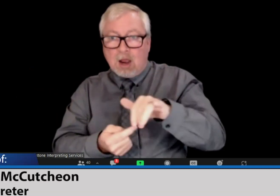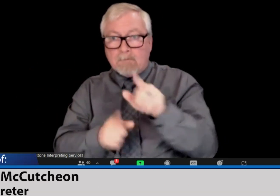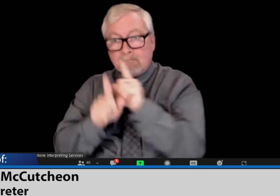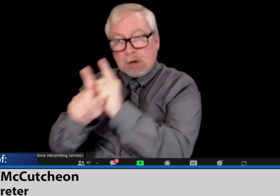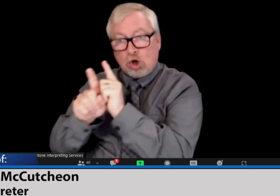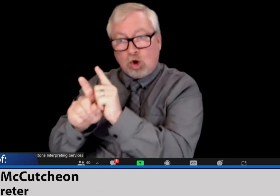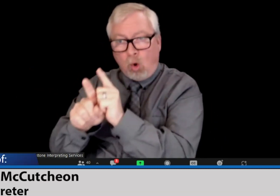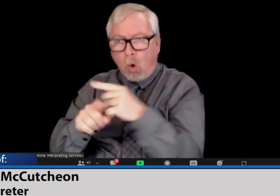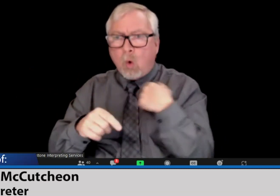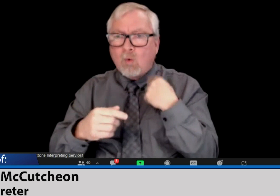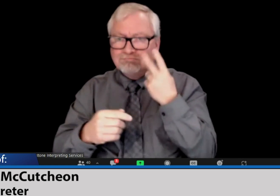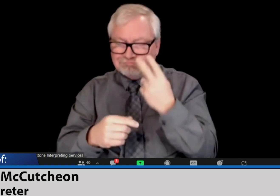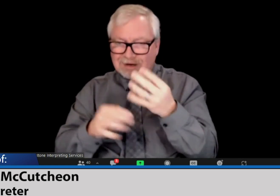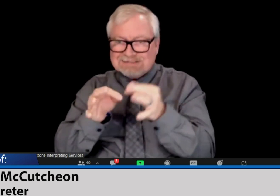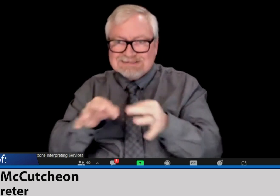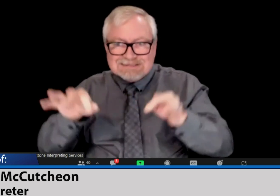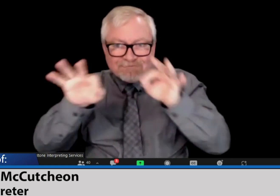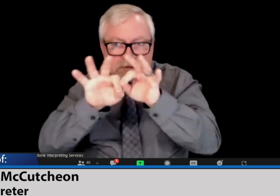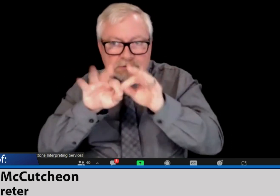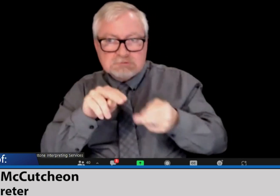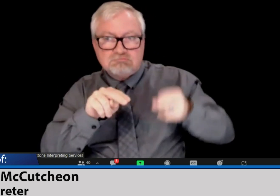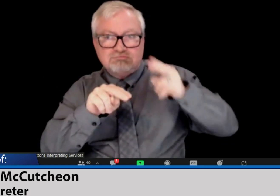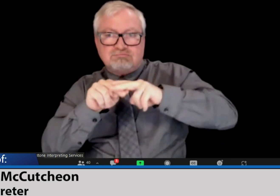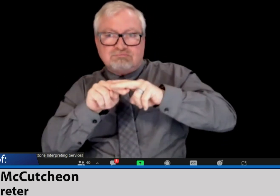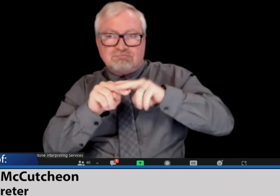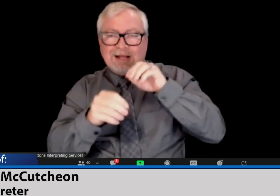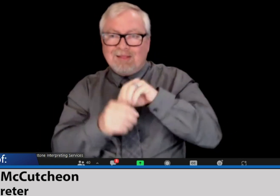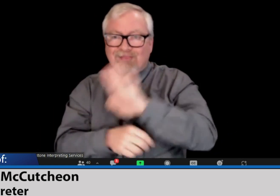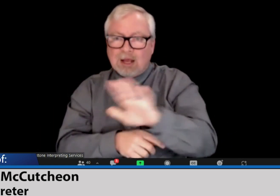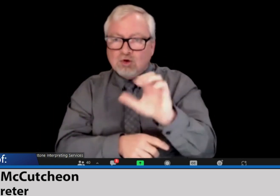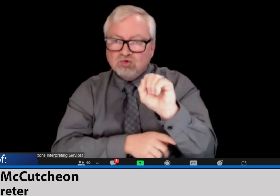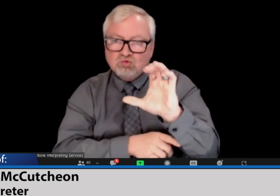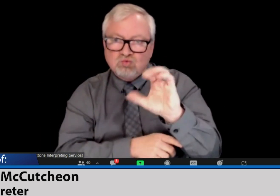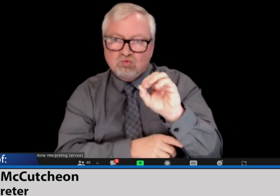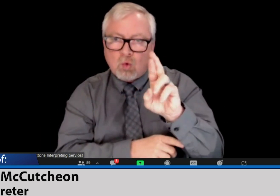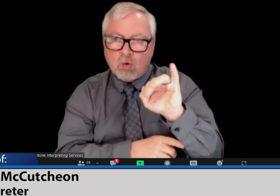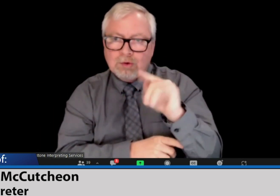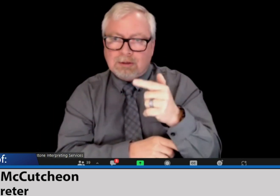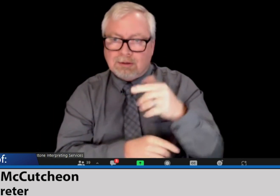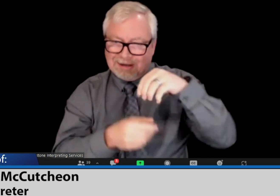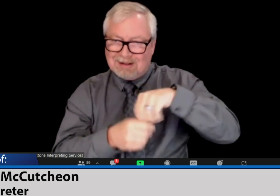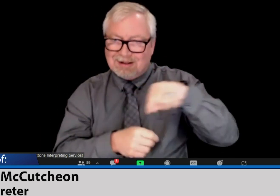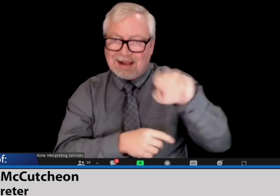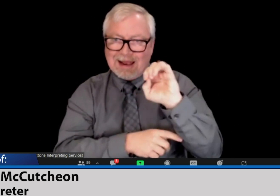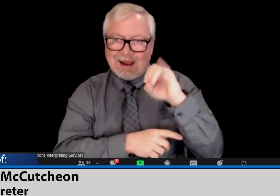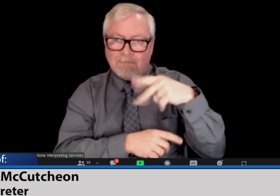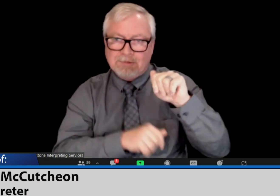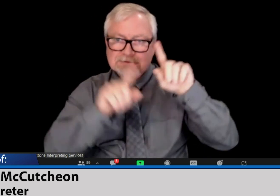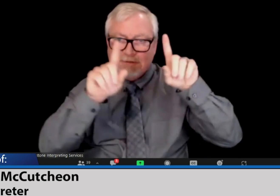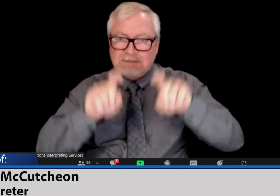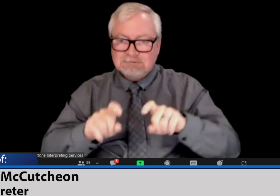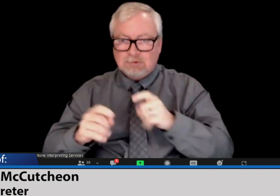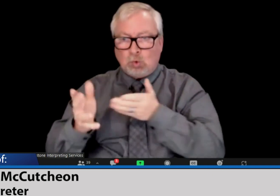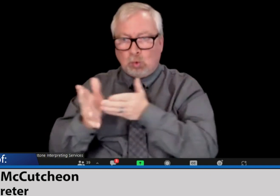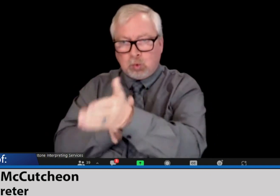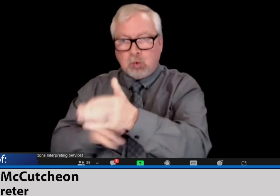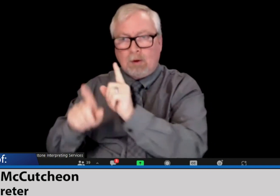their certification, they may get the IPA. Similarly, deaf interpreters also can help those interpreters